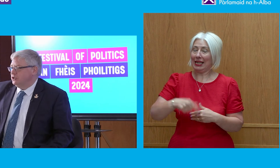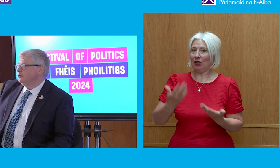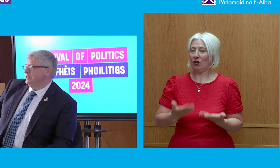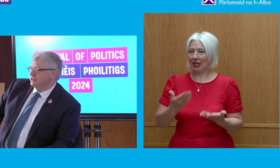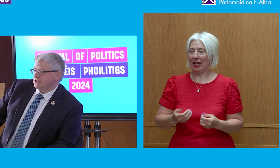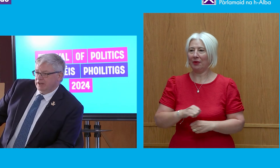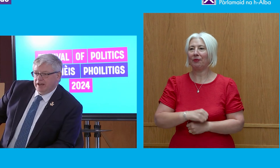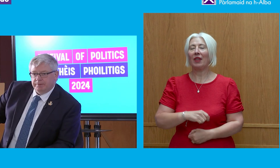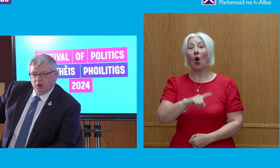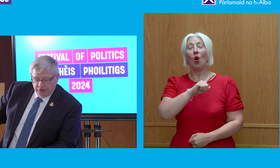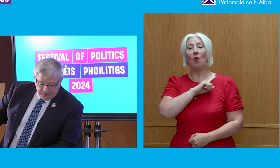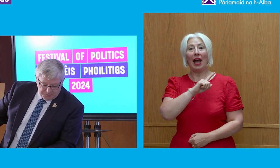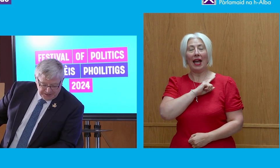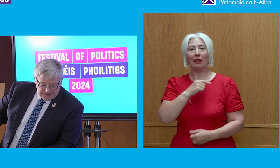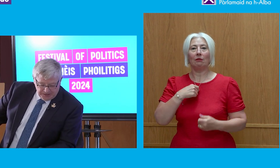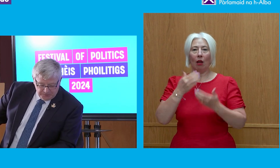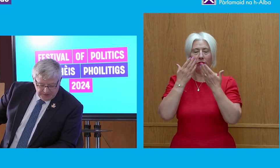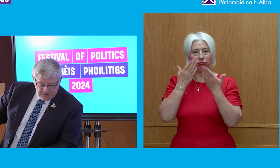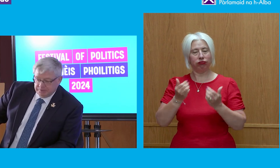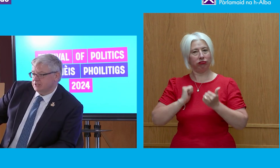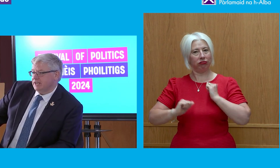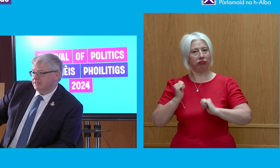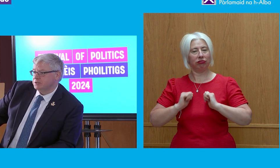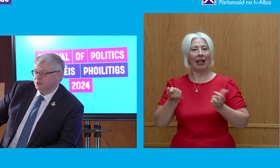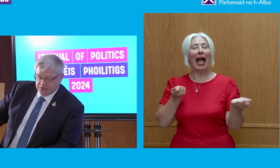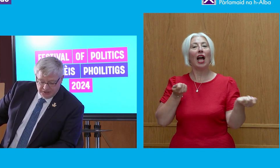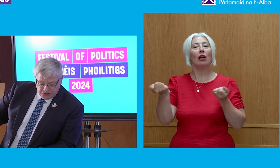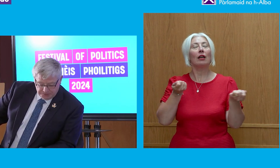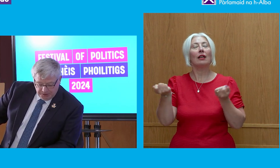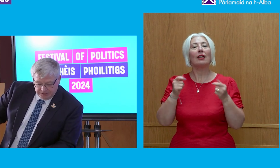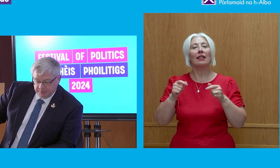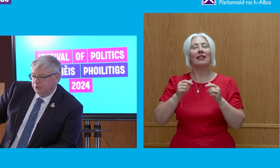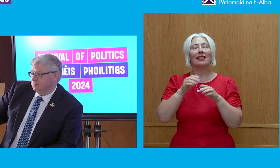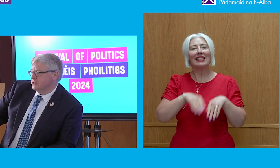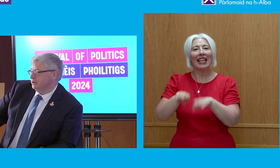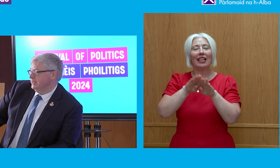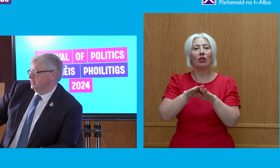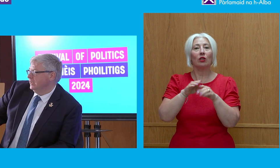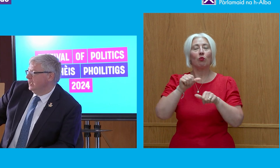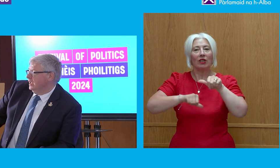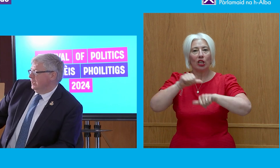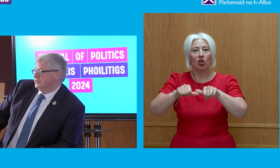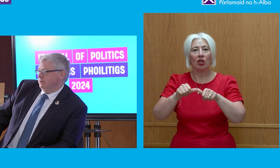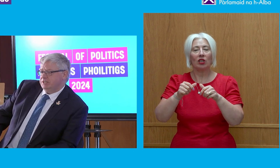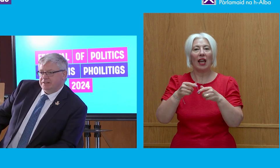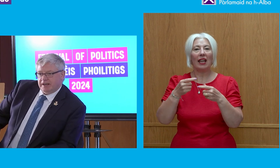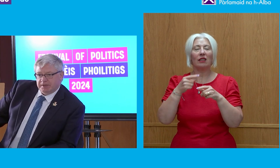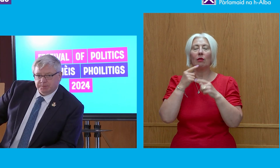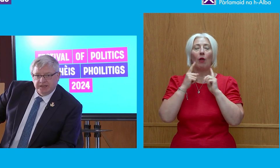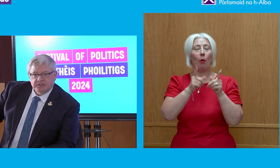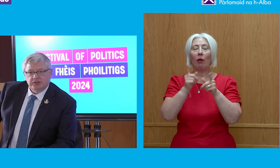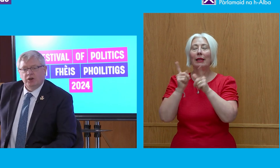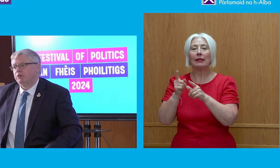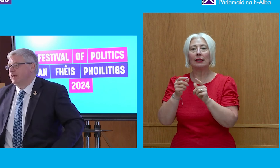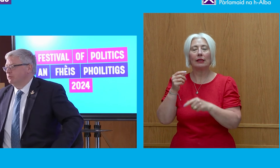I have the dubious honour of being the convener of the Standards, Procedures and Public Appointments Committee. It's a committee that